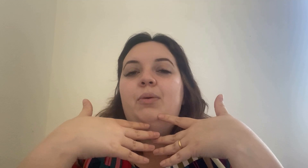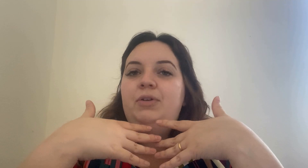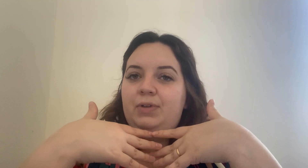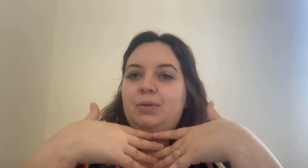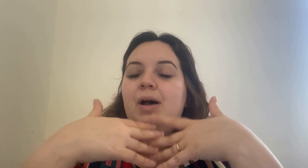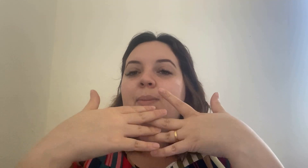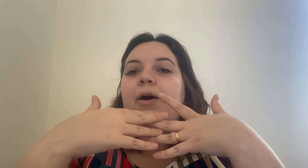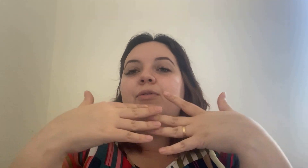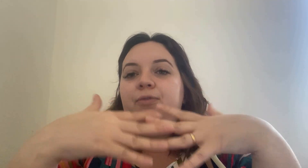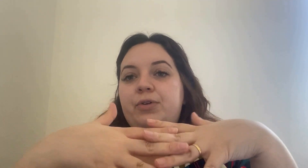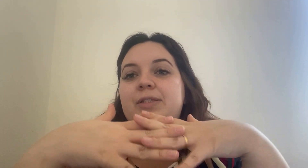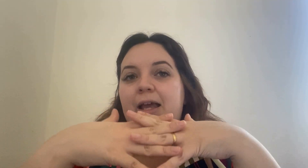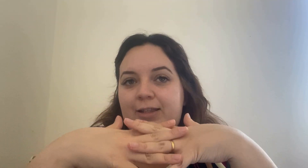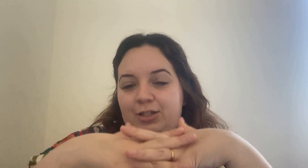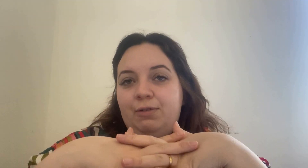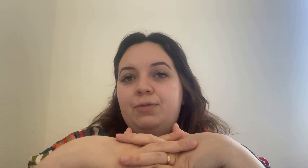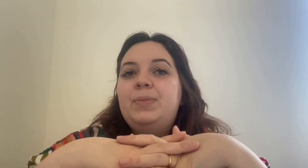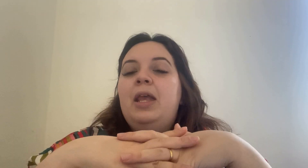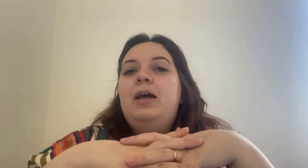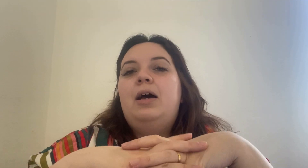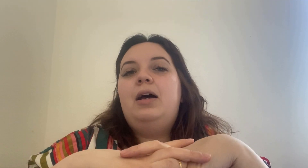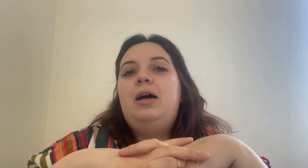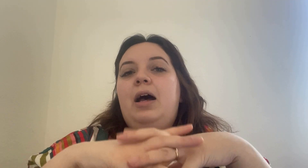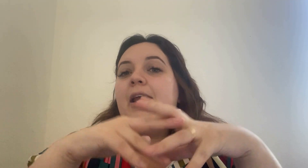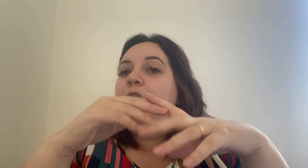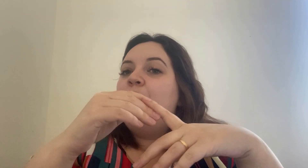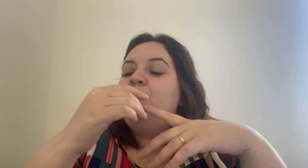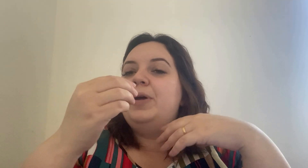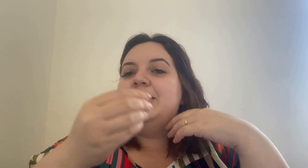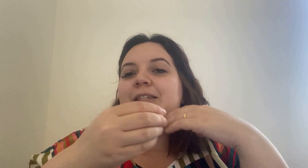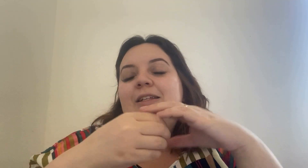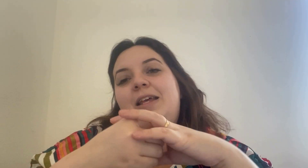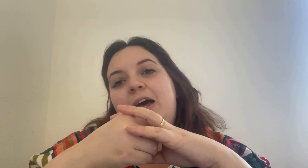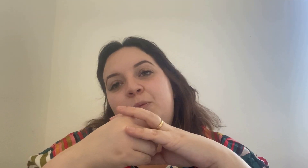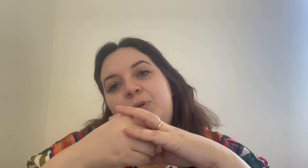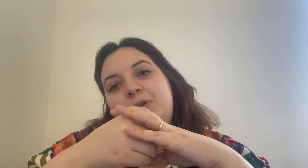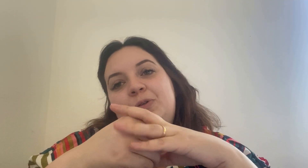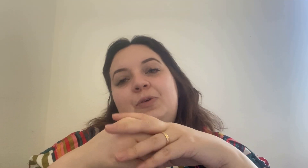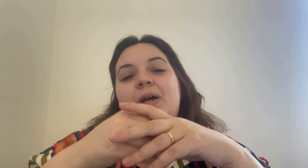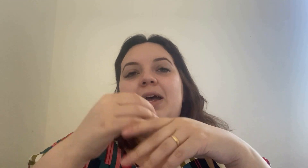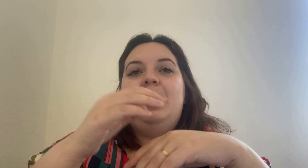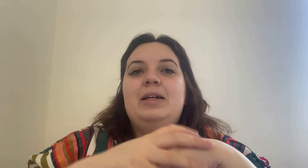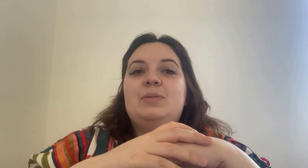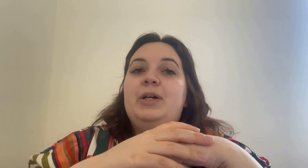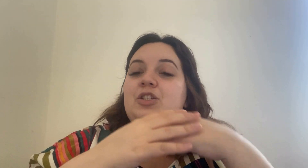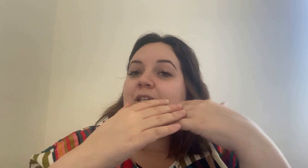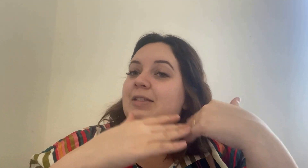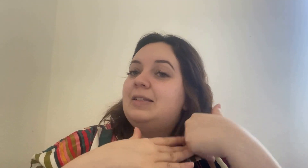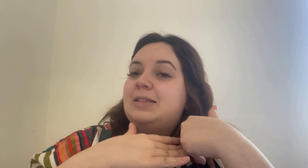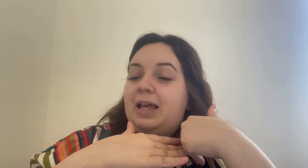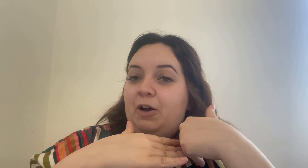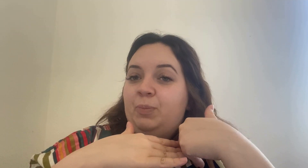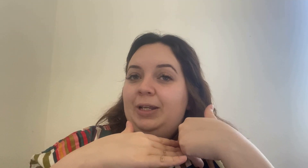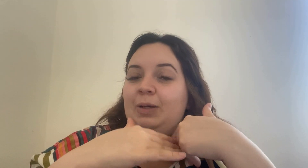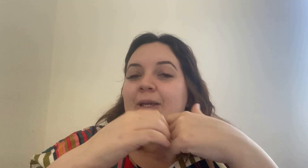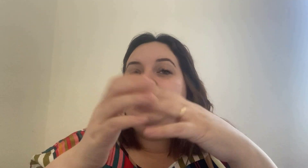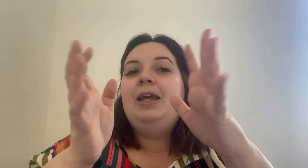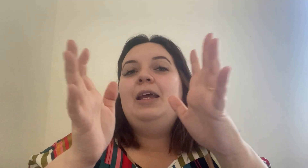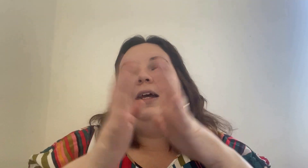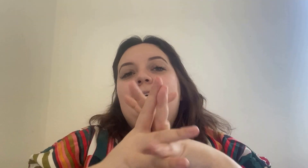review about flux active uh i hope it can help you as much as it's helping me uh